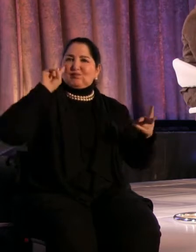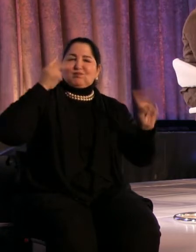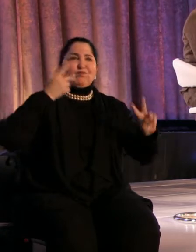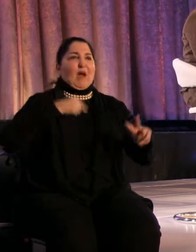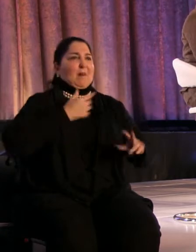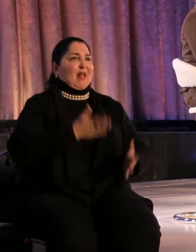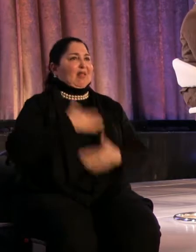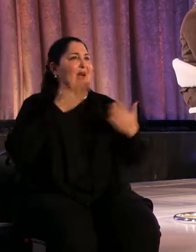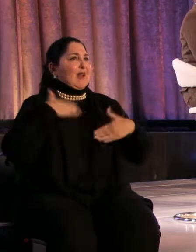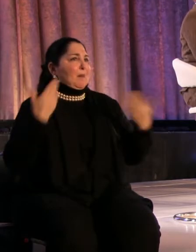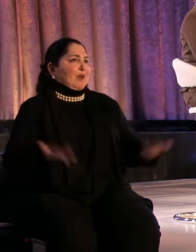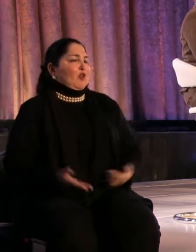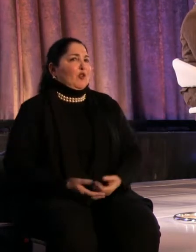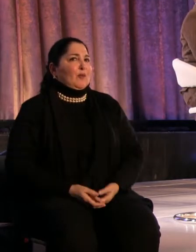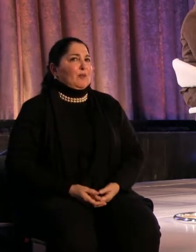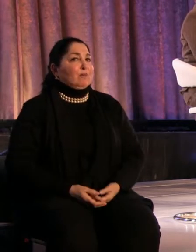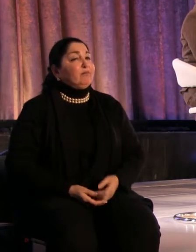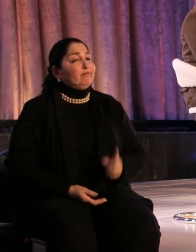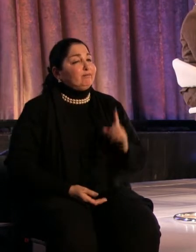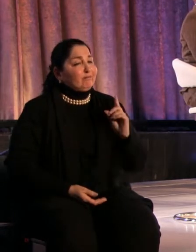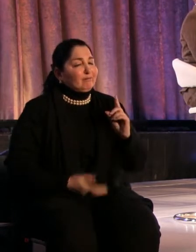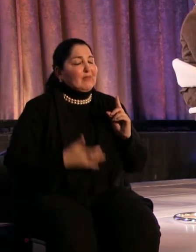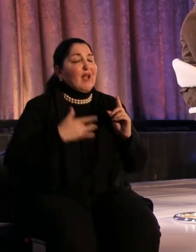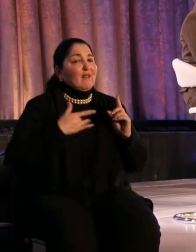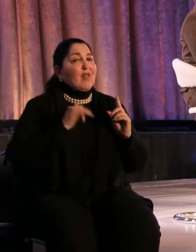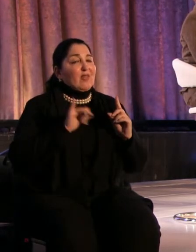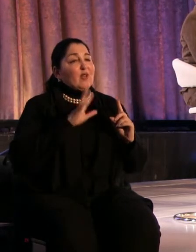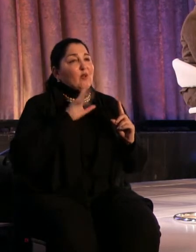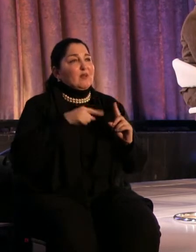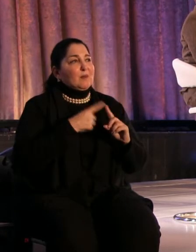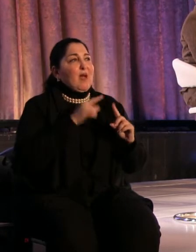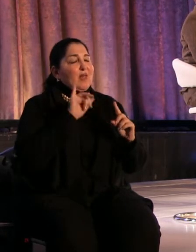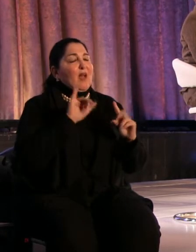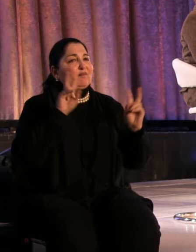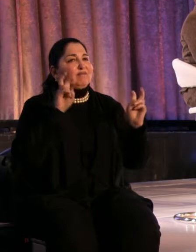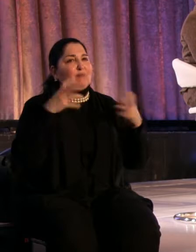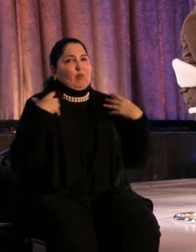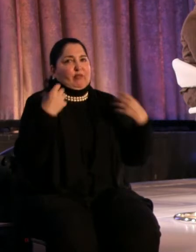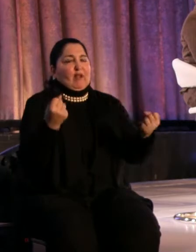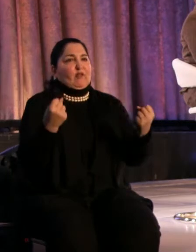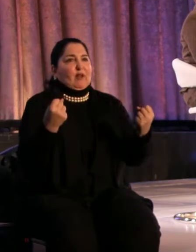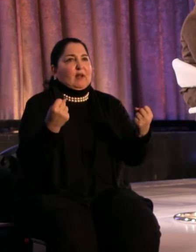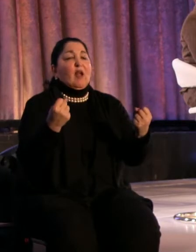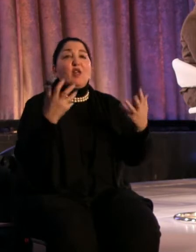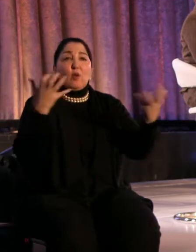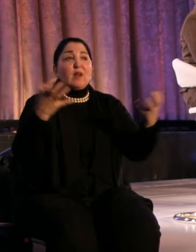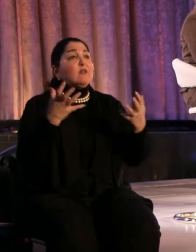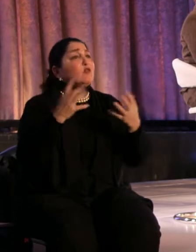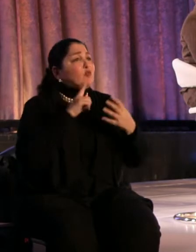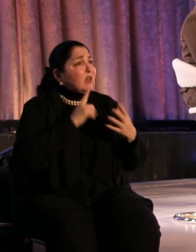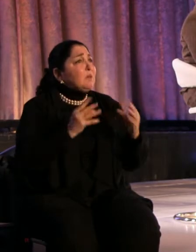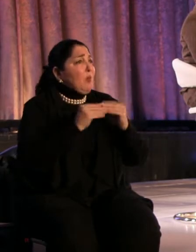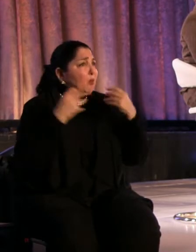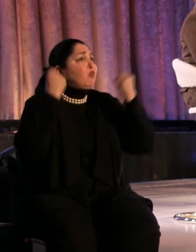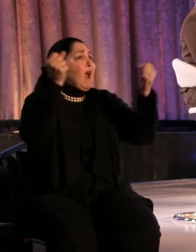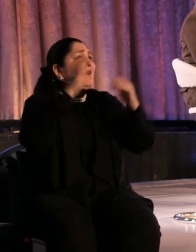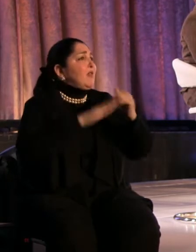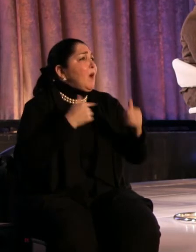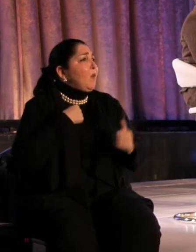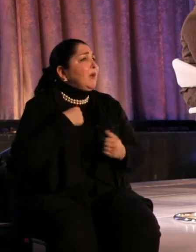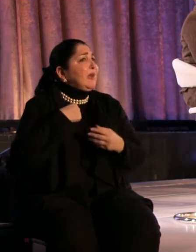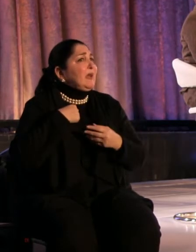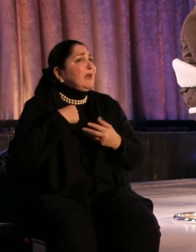And I feel like that speaks to that question of bravery, that they're way more brave than we give them credit for.